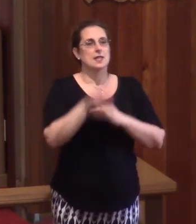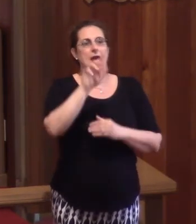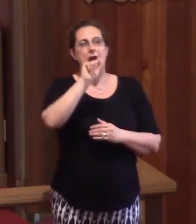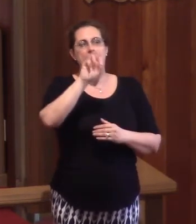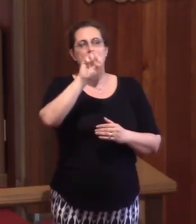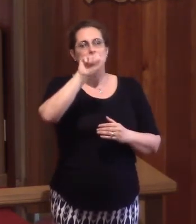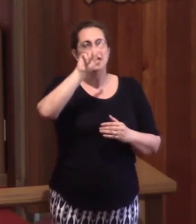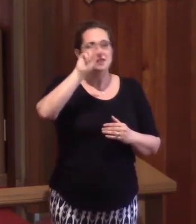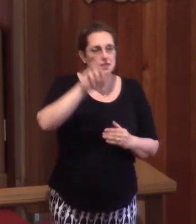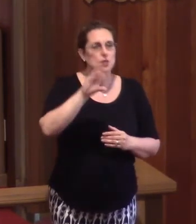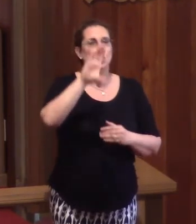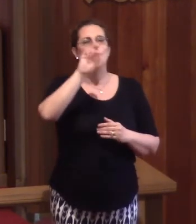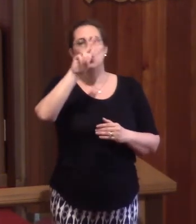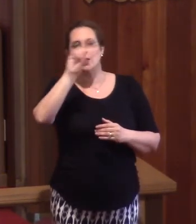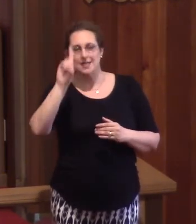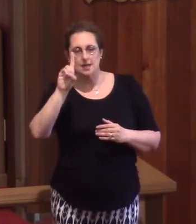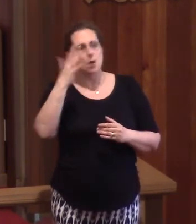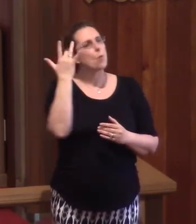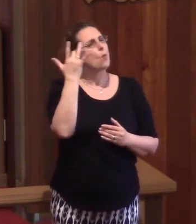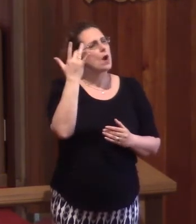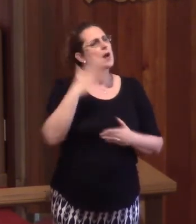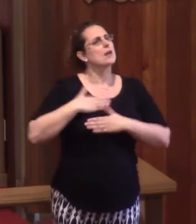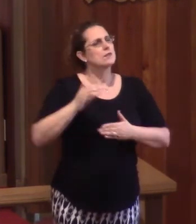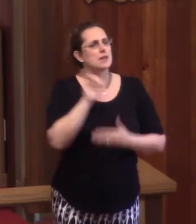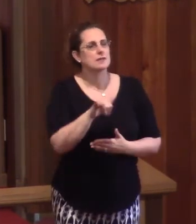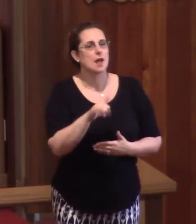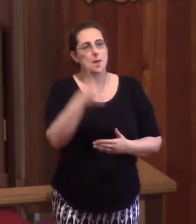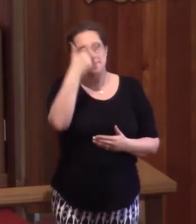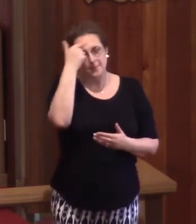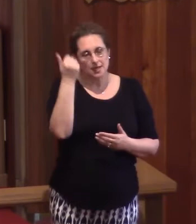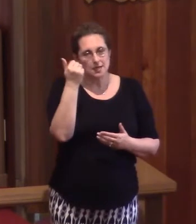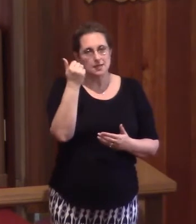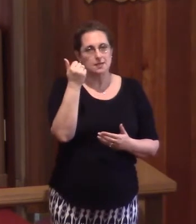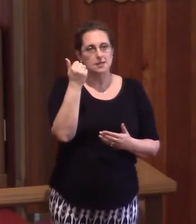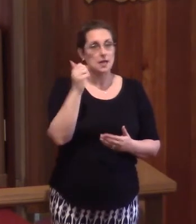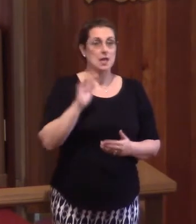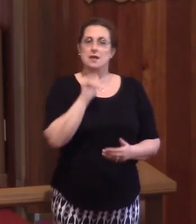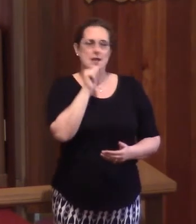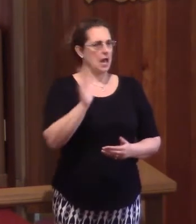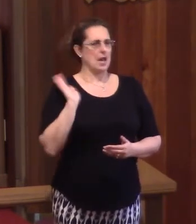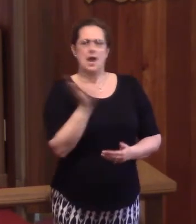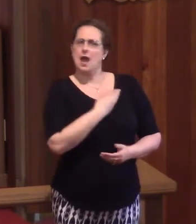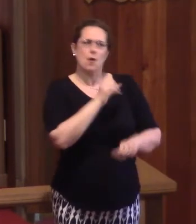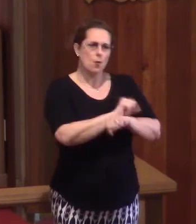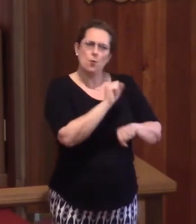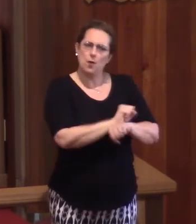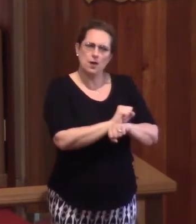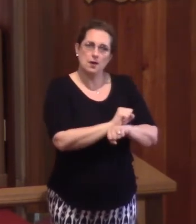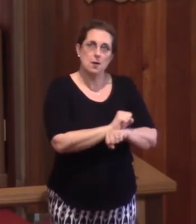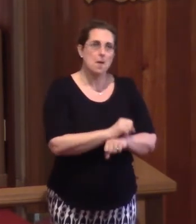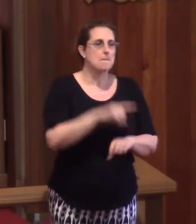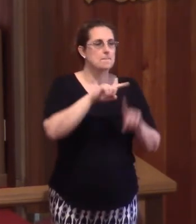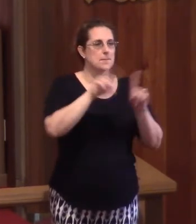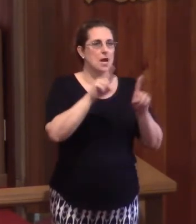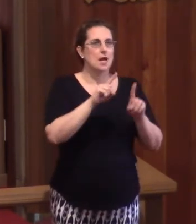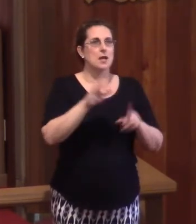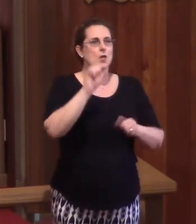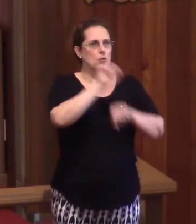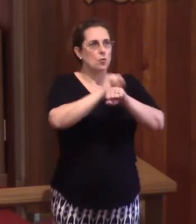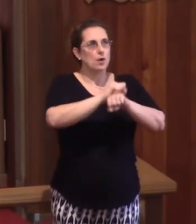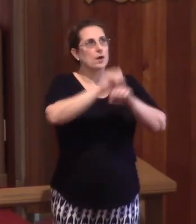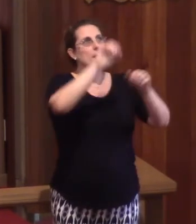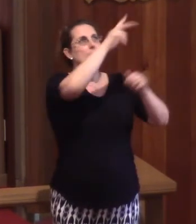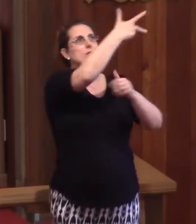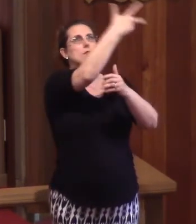Why do we confess this? Because we confess that it is not by our work, but by the work of our triune God,